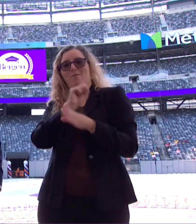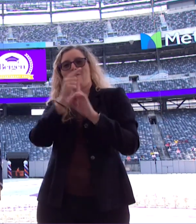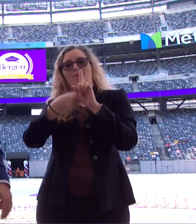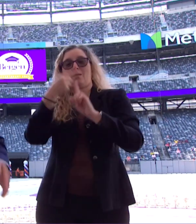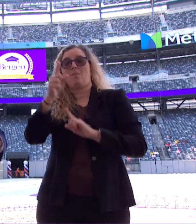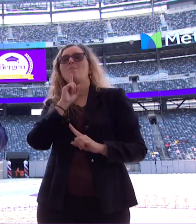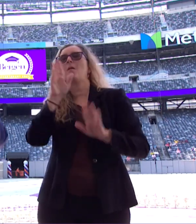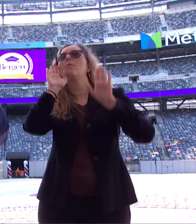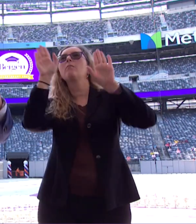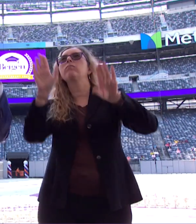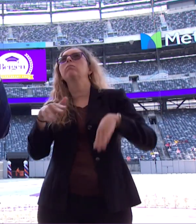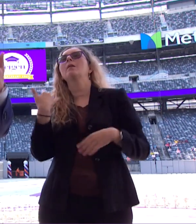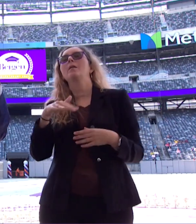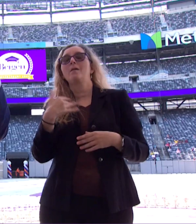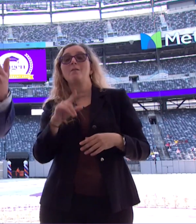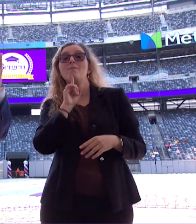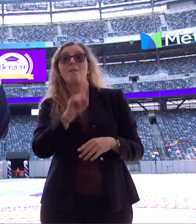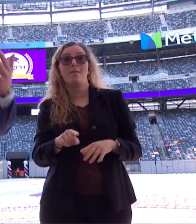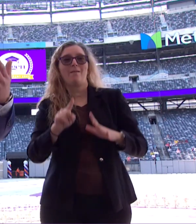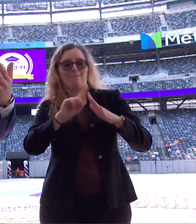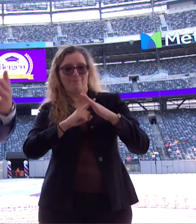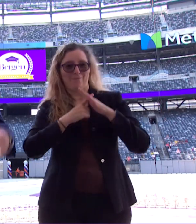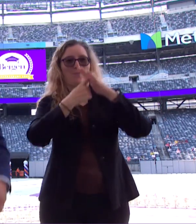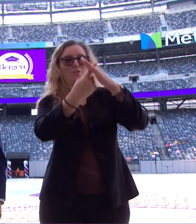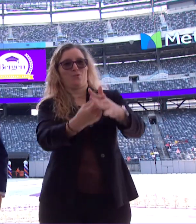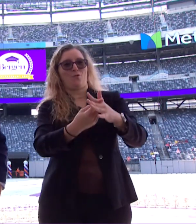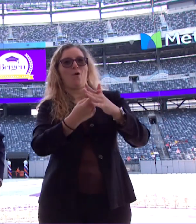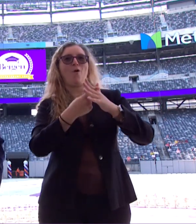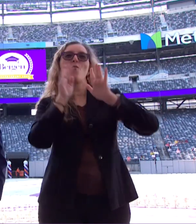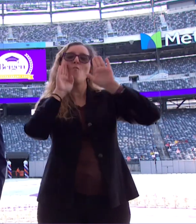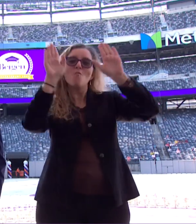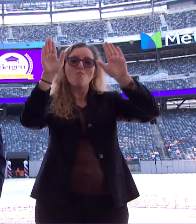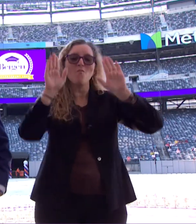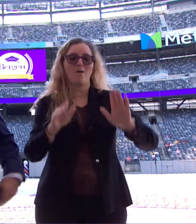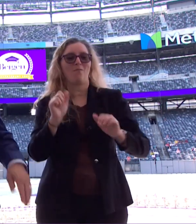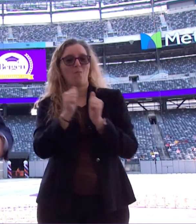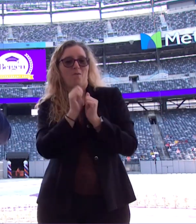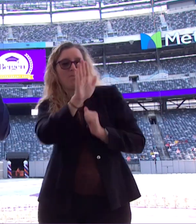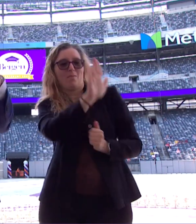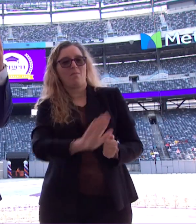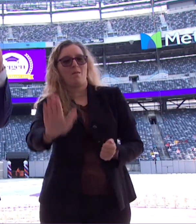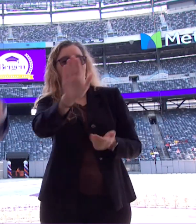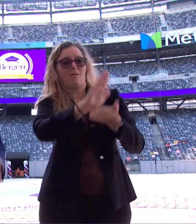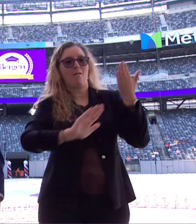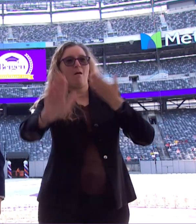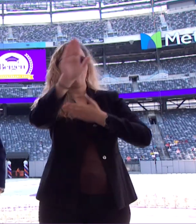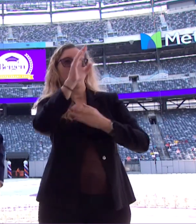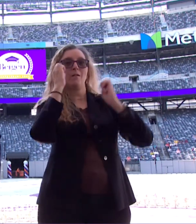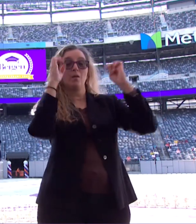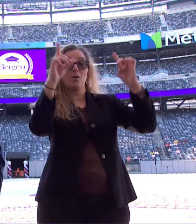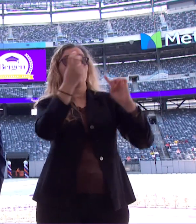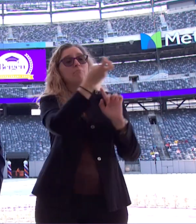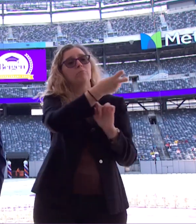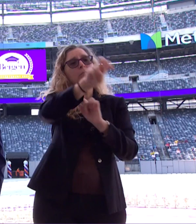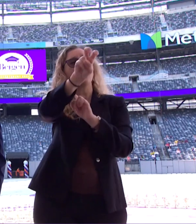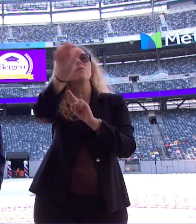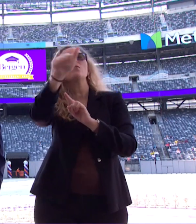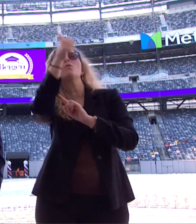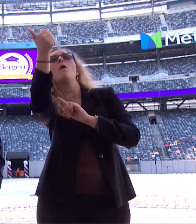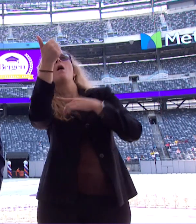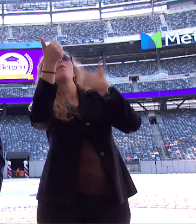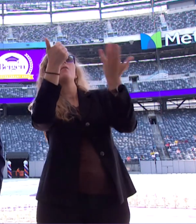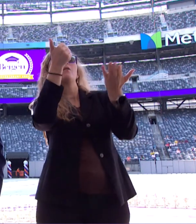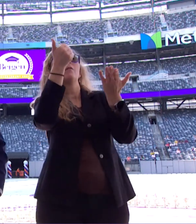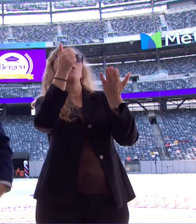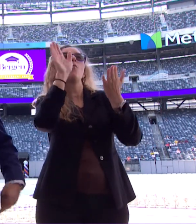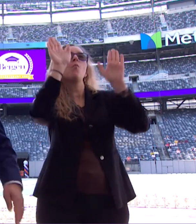just incredible. Talk about getting a great head start on a college education, that they will then transfer those credits to some of the nation's